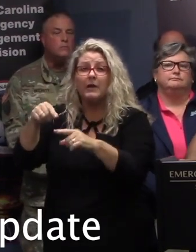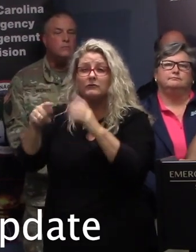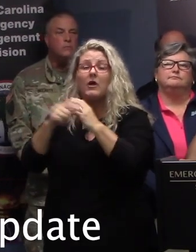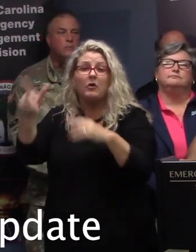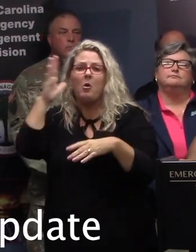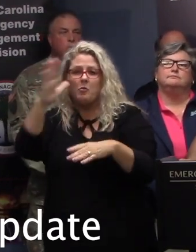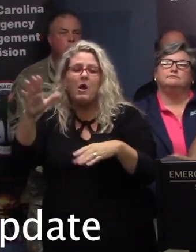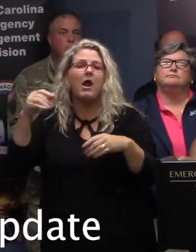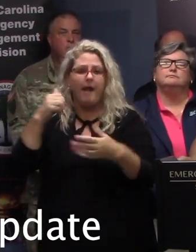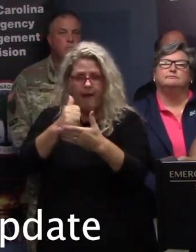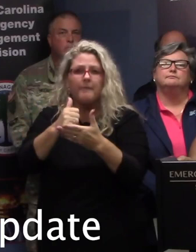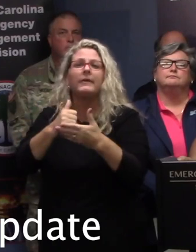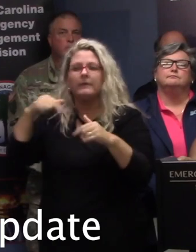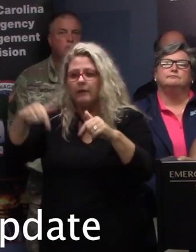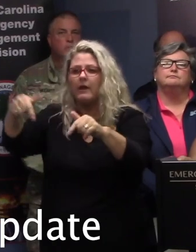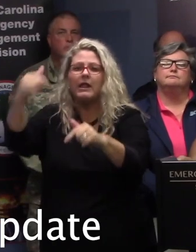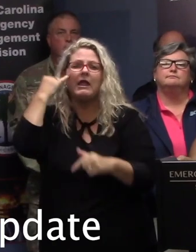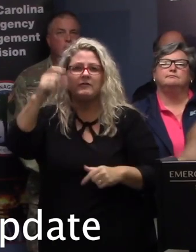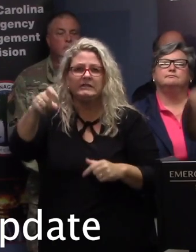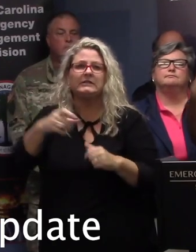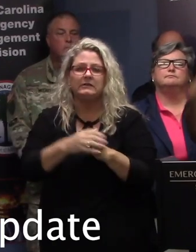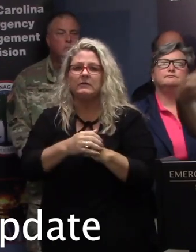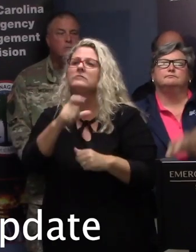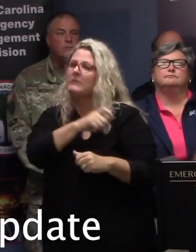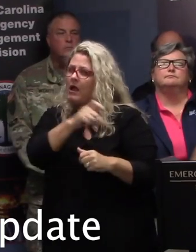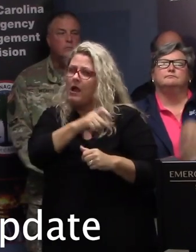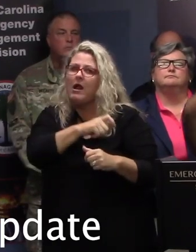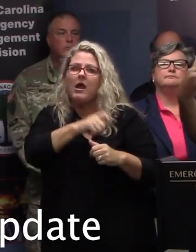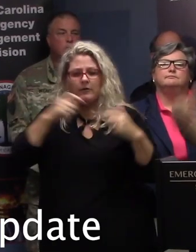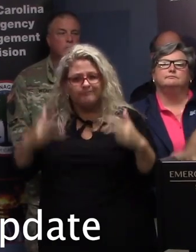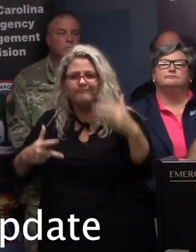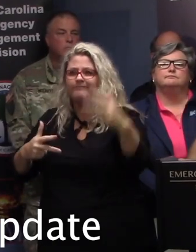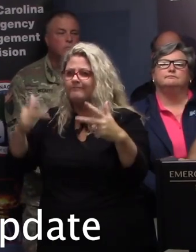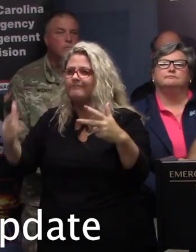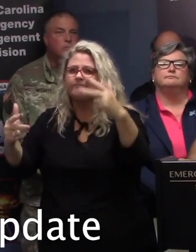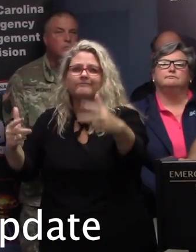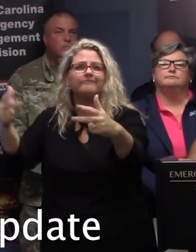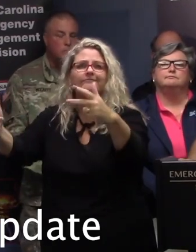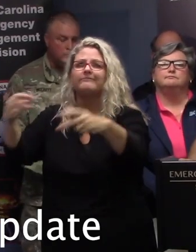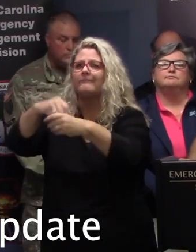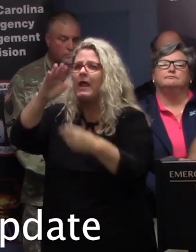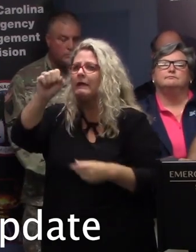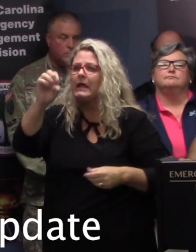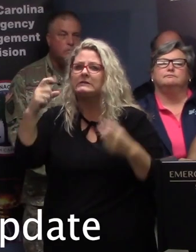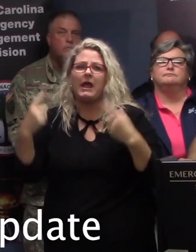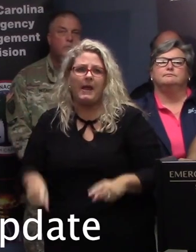roadside services. We'll have our troopers on line patrol in an event that something were to occur.